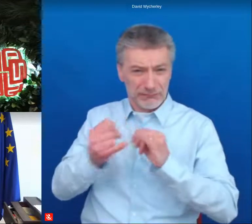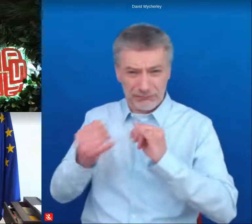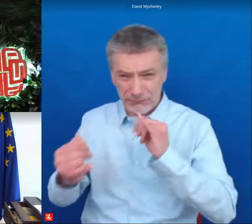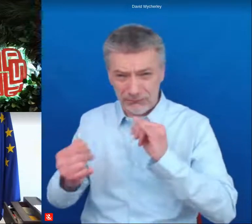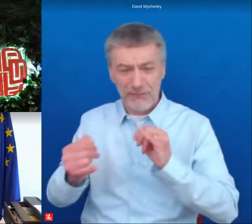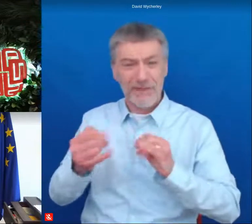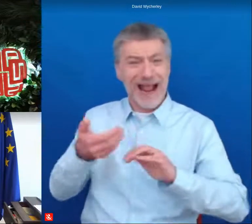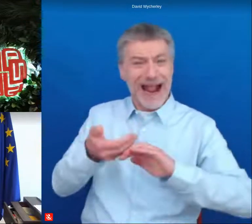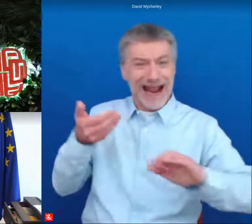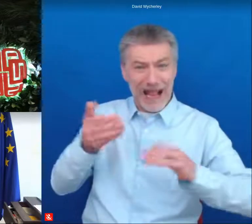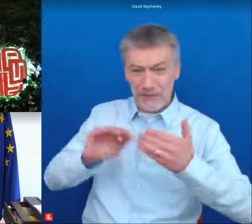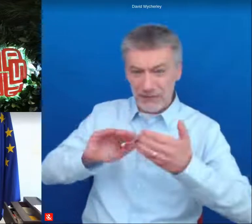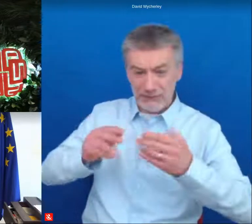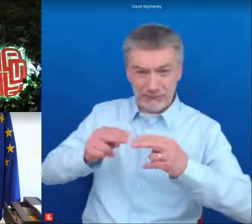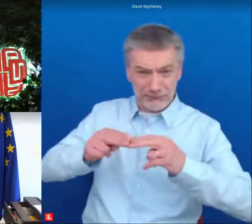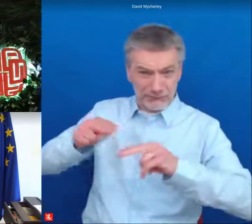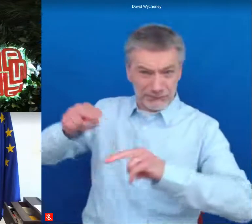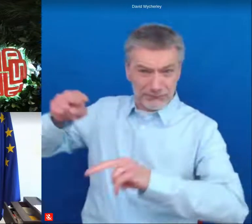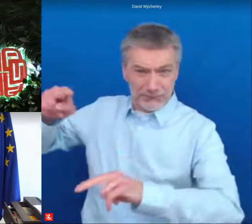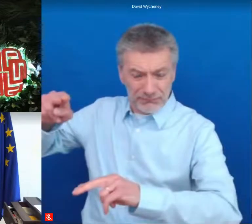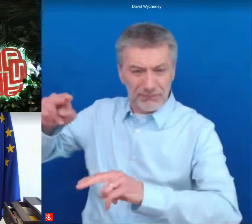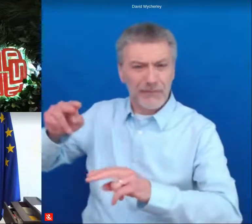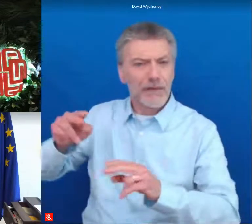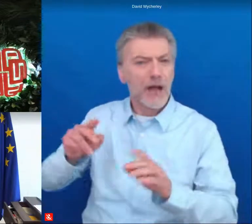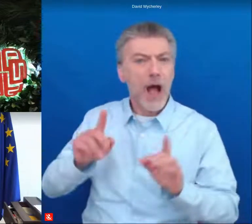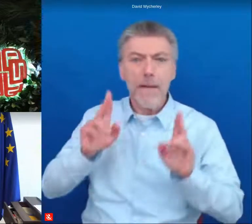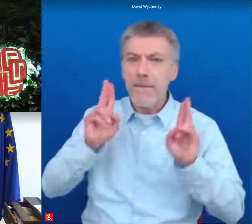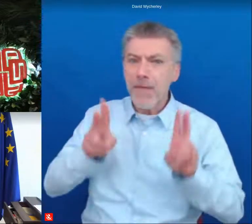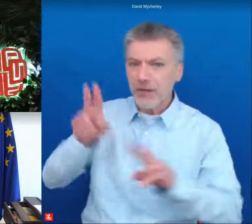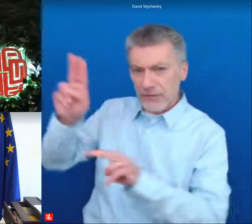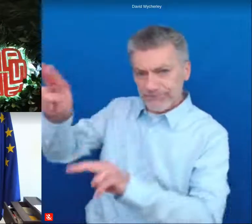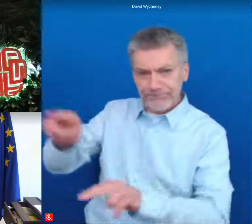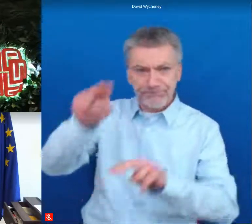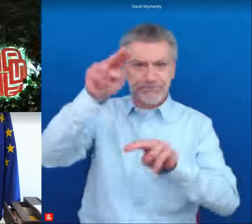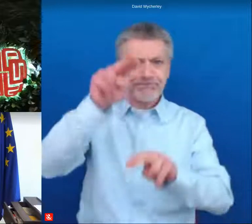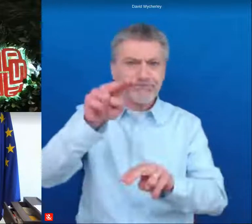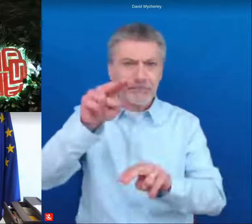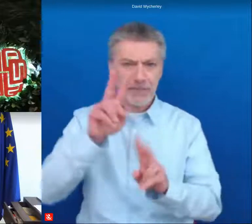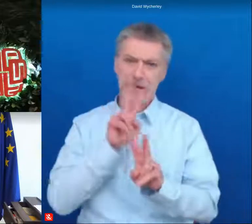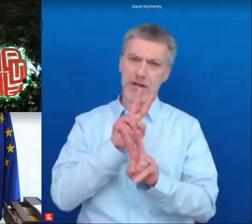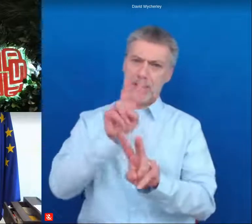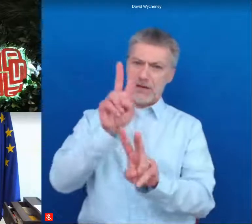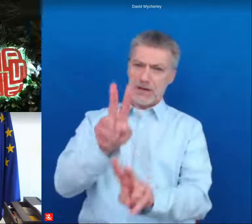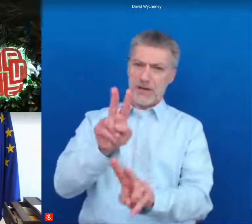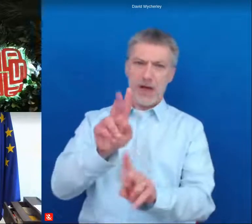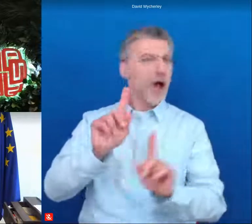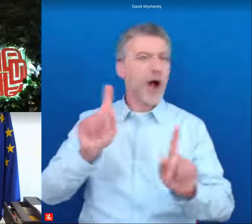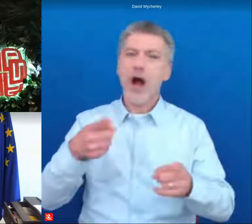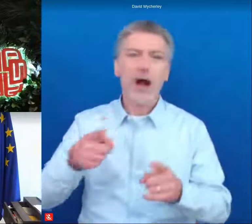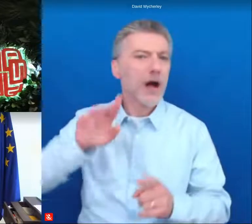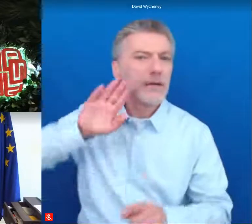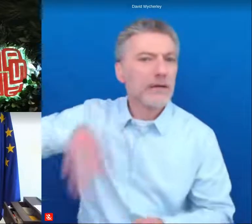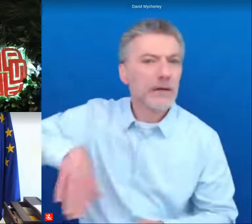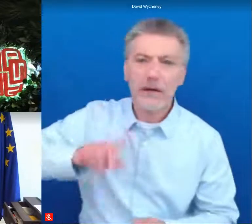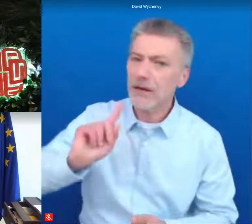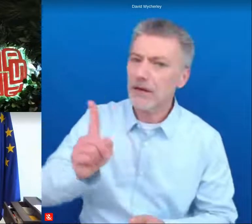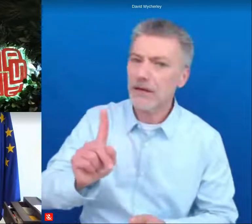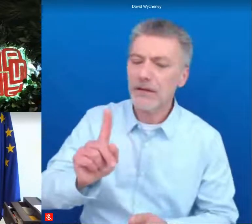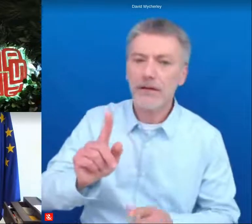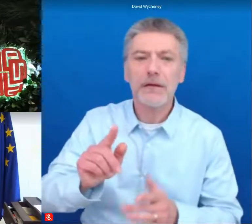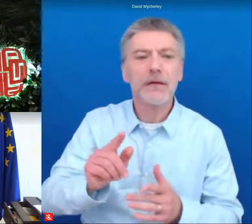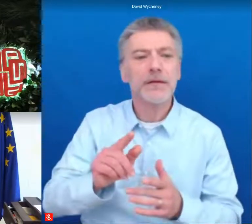we cannot pretend that they don't exist we cannot ignore them of course no region